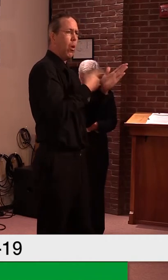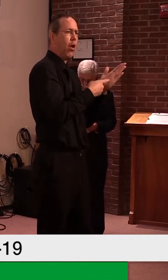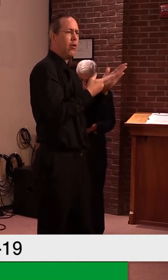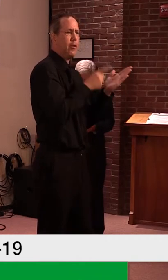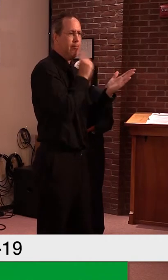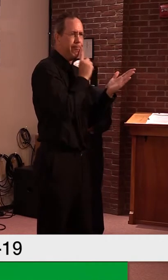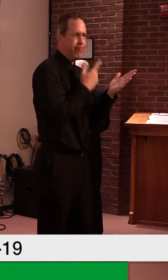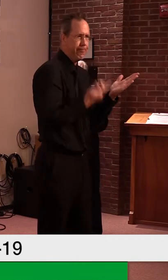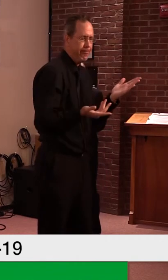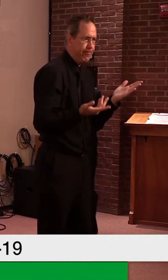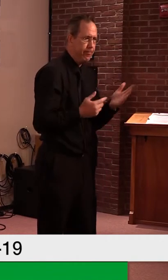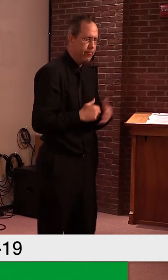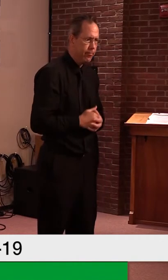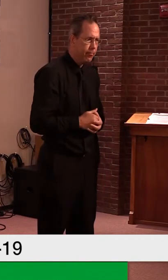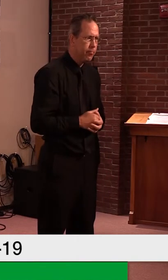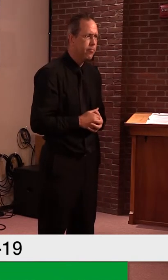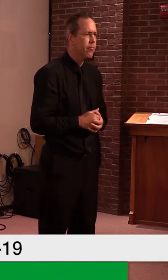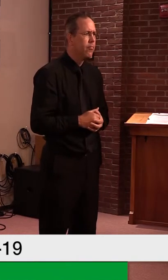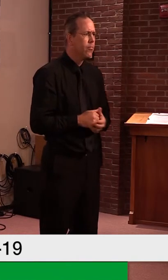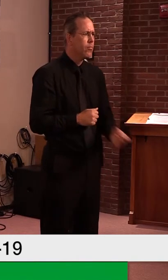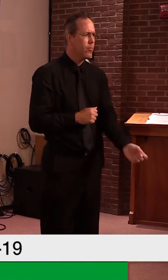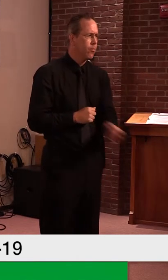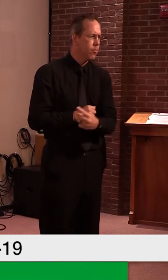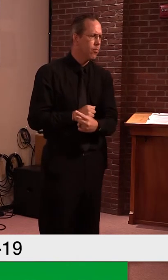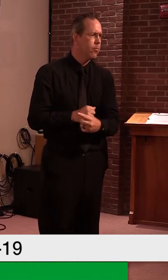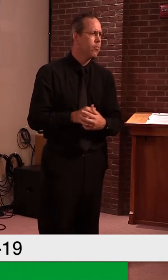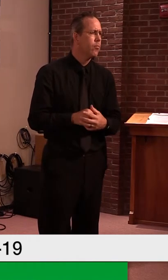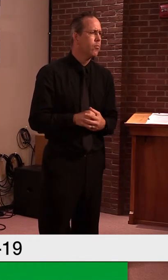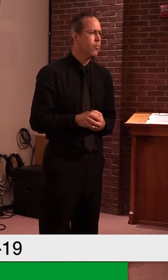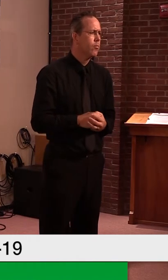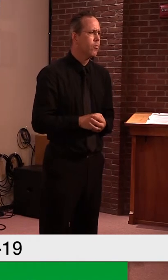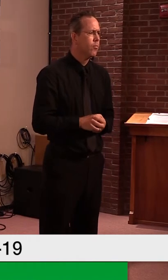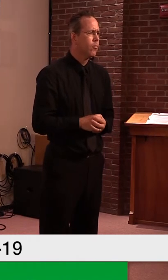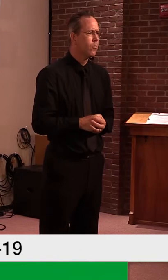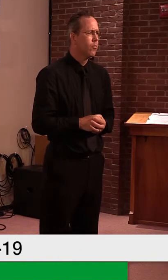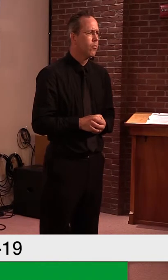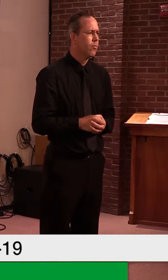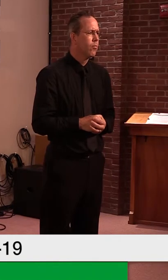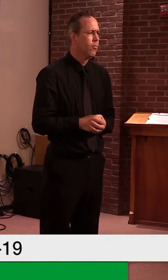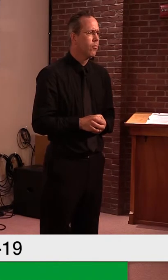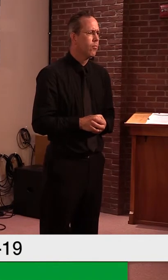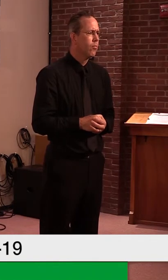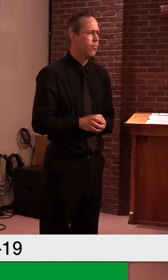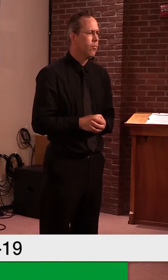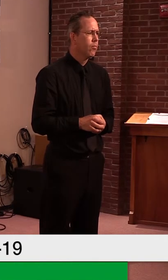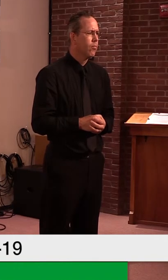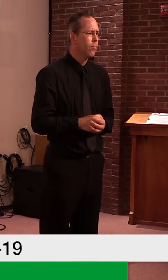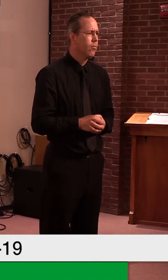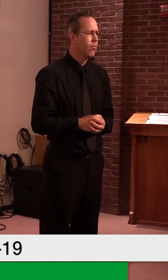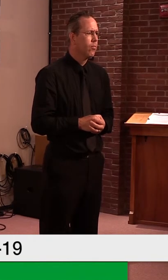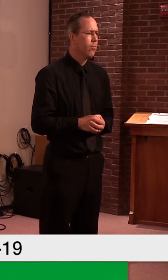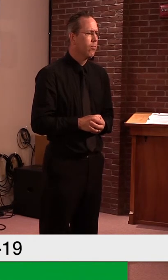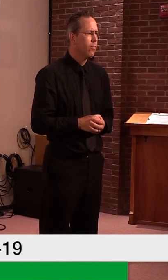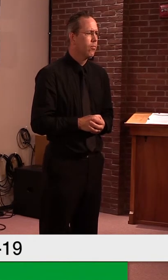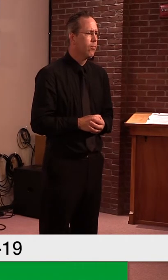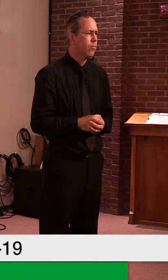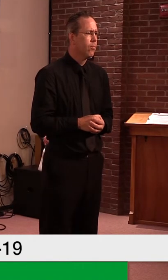to contain the outbreak, and if, indeed, Vermont did not ask them to follow those protocols, is it fair to say that they were slow?